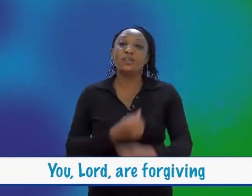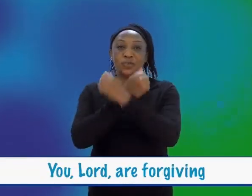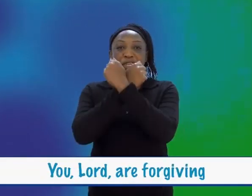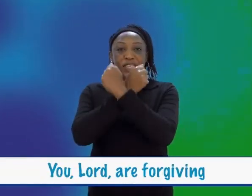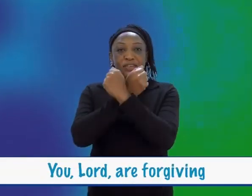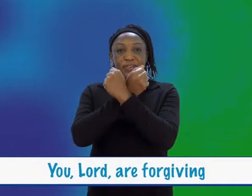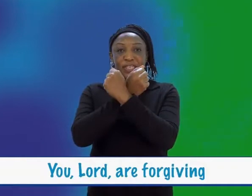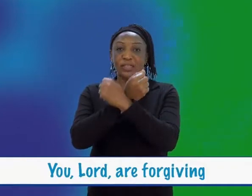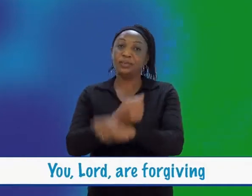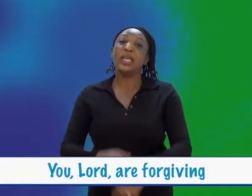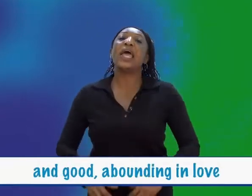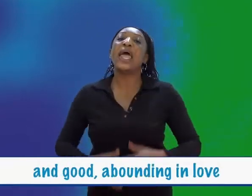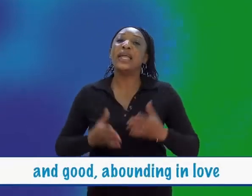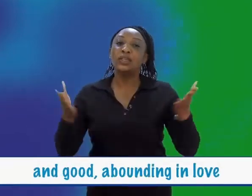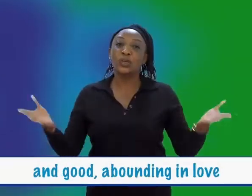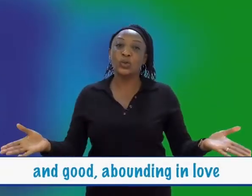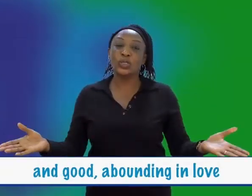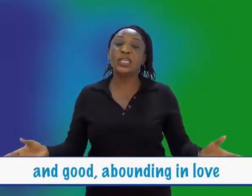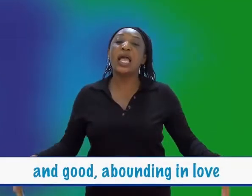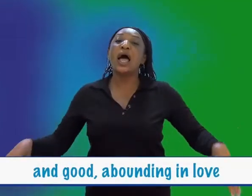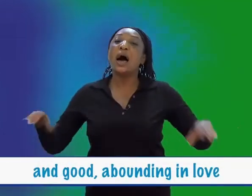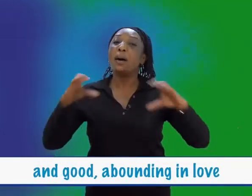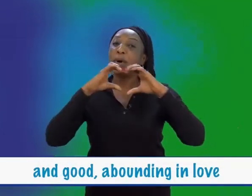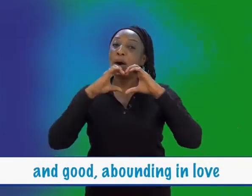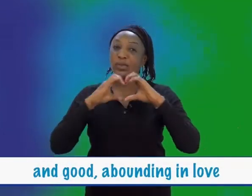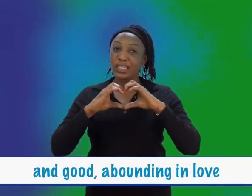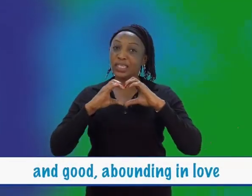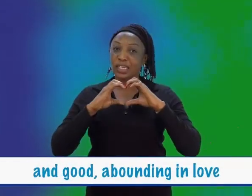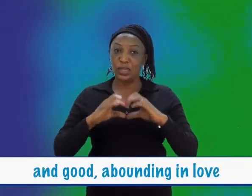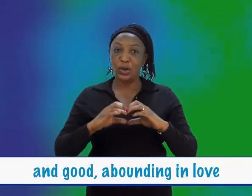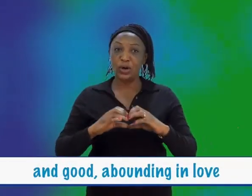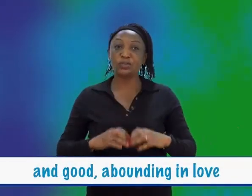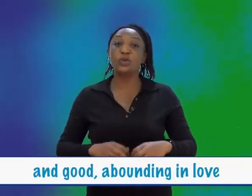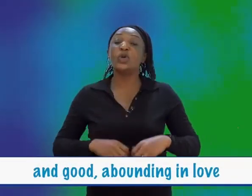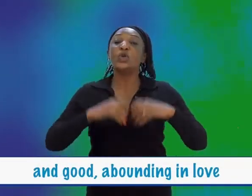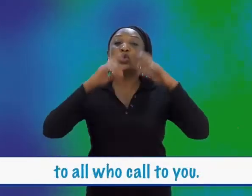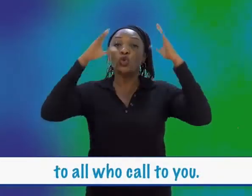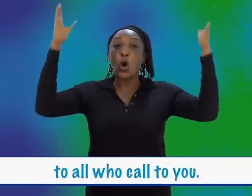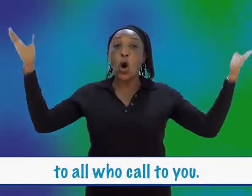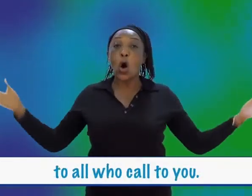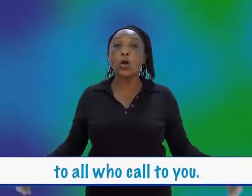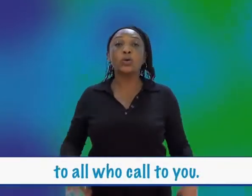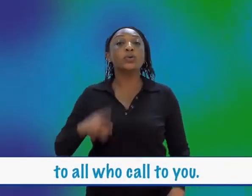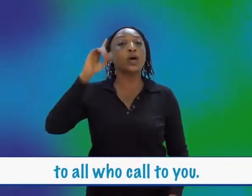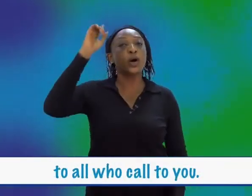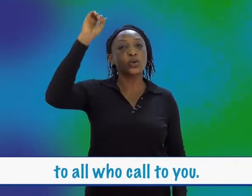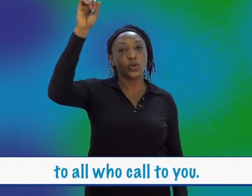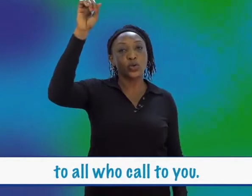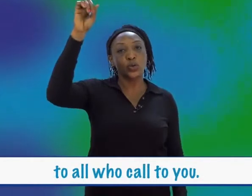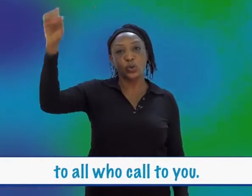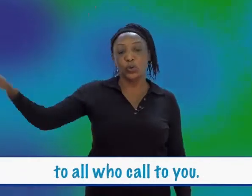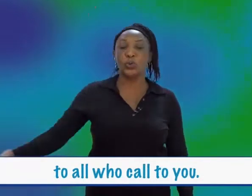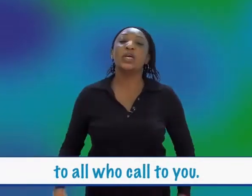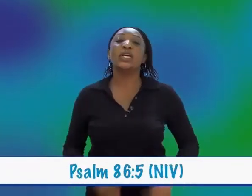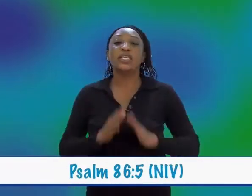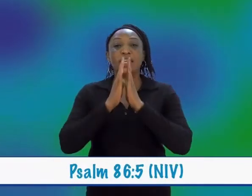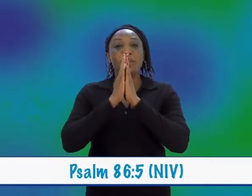forgiving and good, abounding in love to all who call to you. Psalm